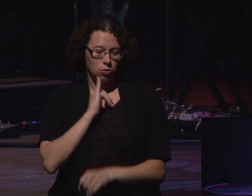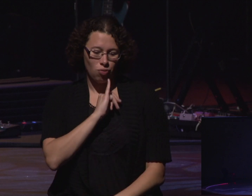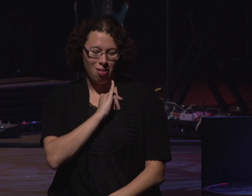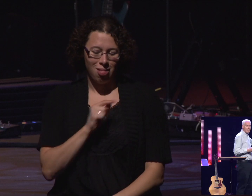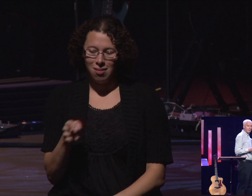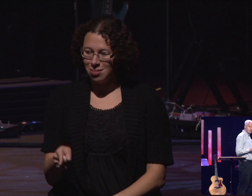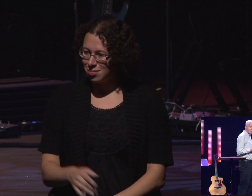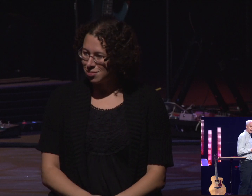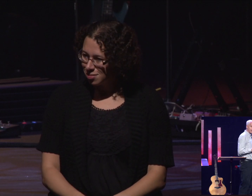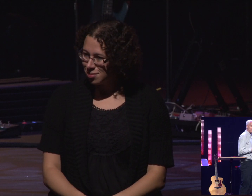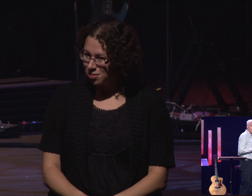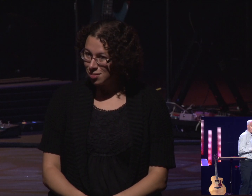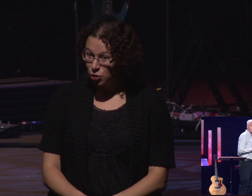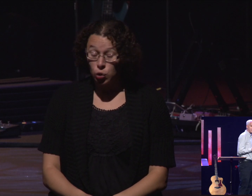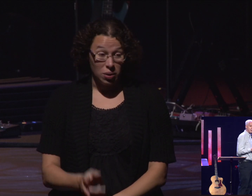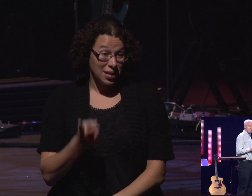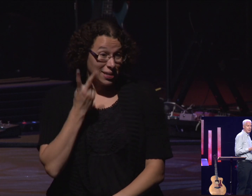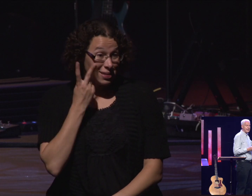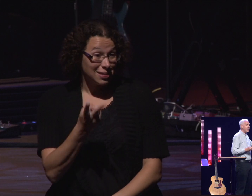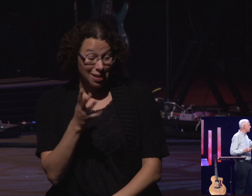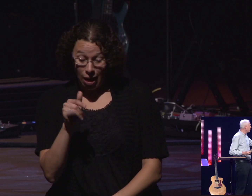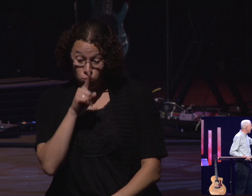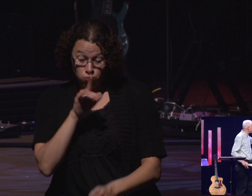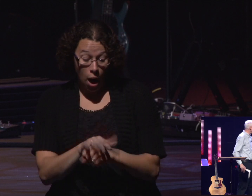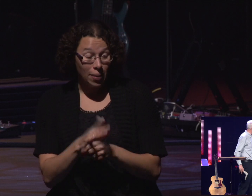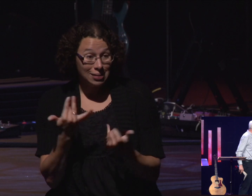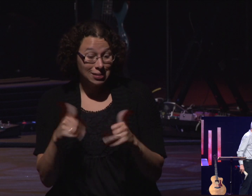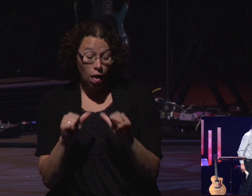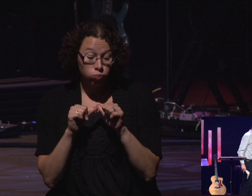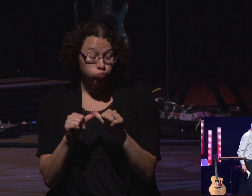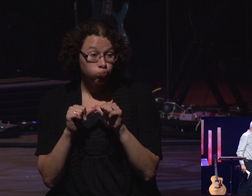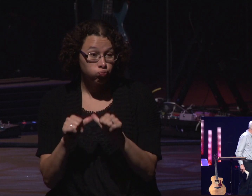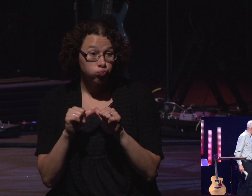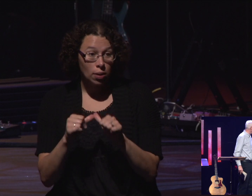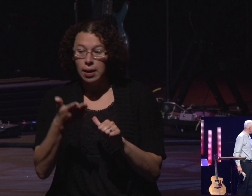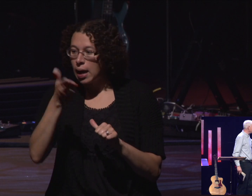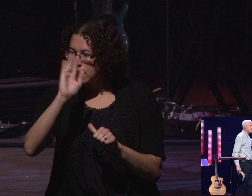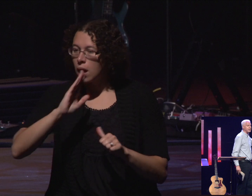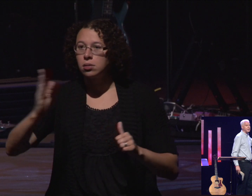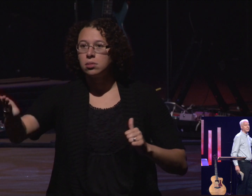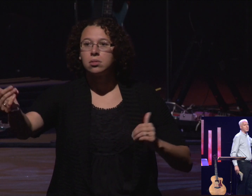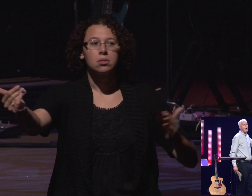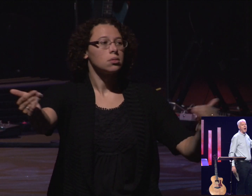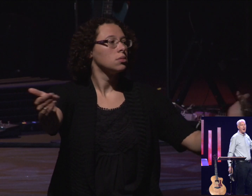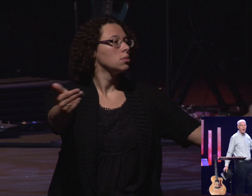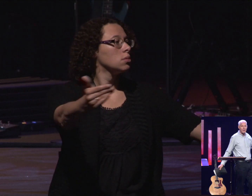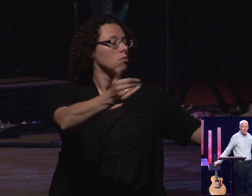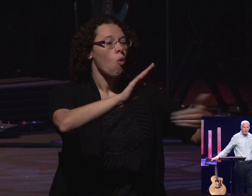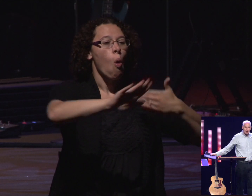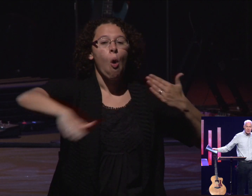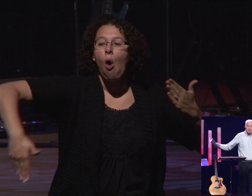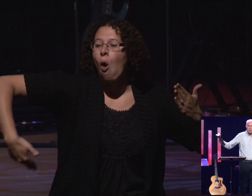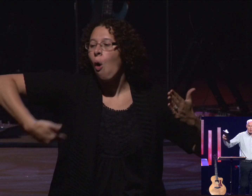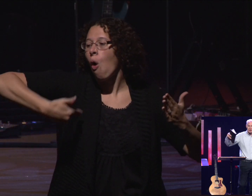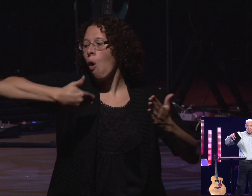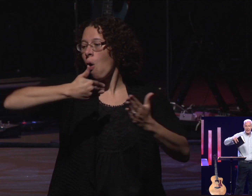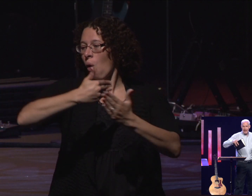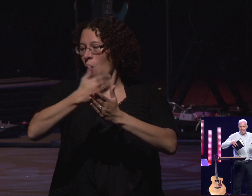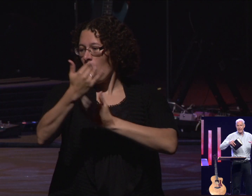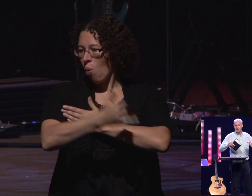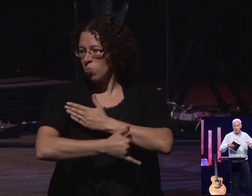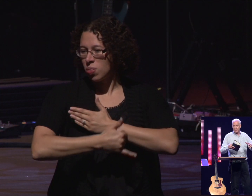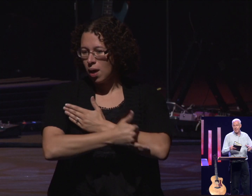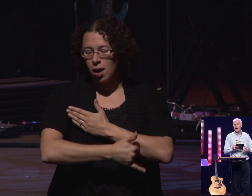the fulfillment of the secondary promise. That God has brought them out of the nations. He's gathered them from all the countries of the world.